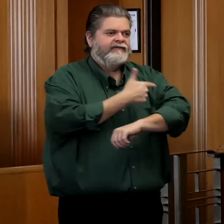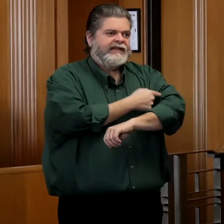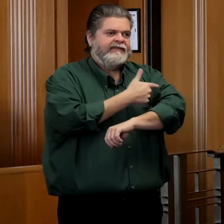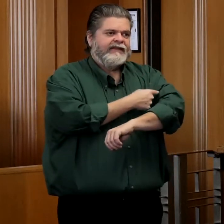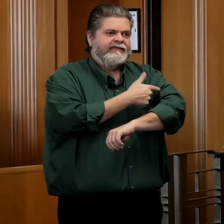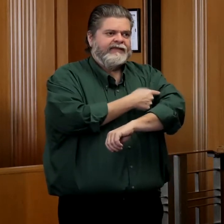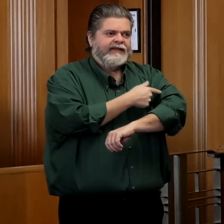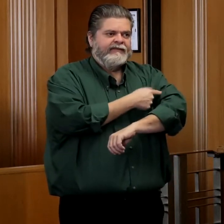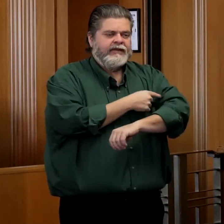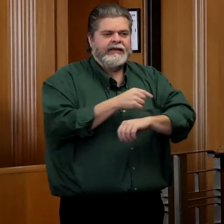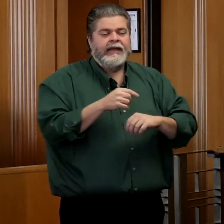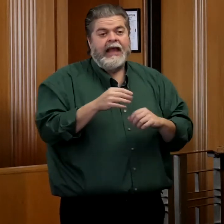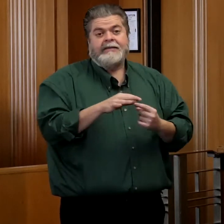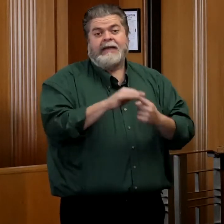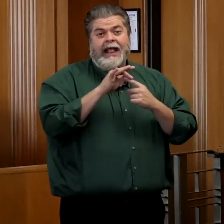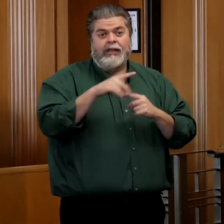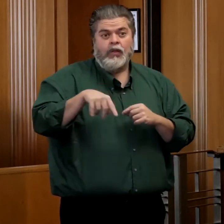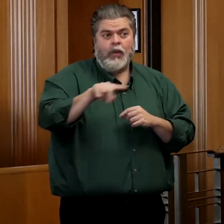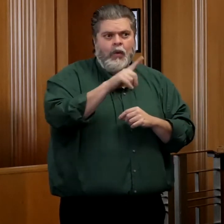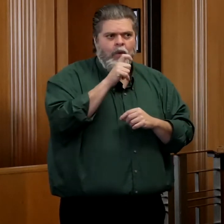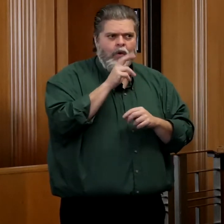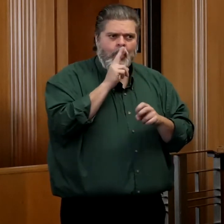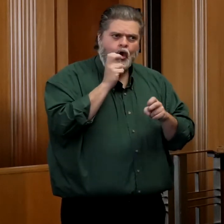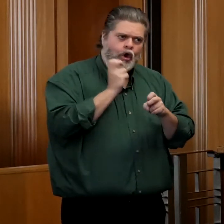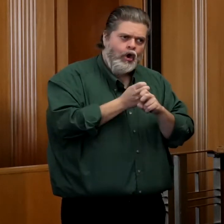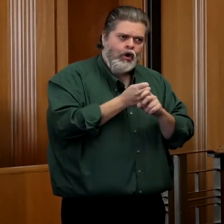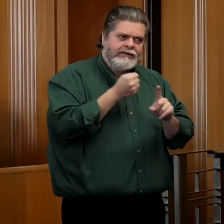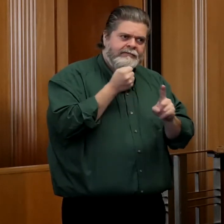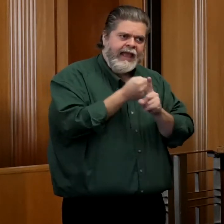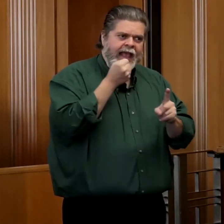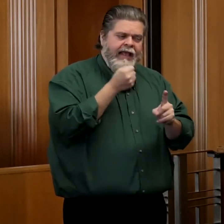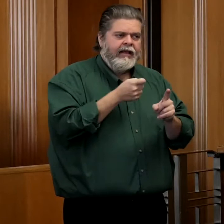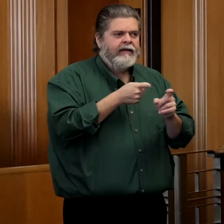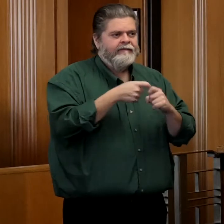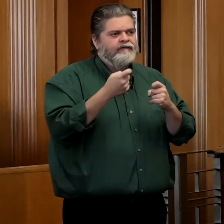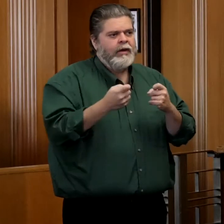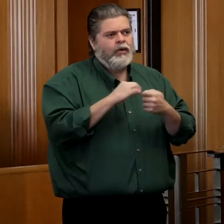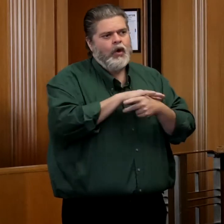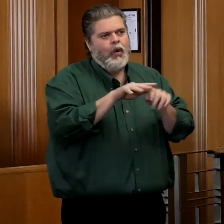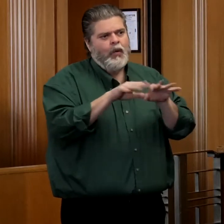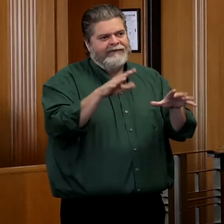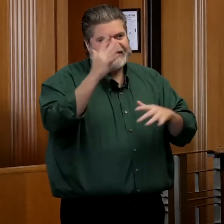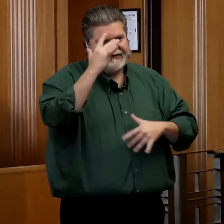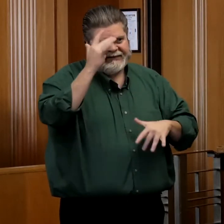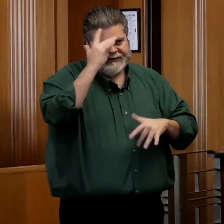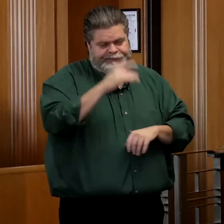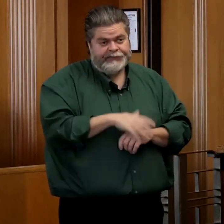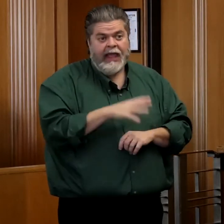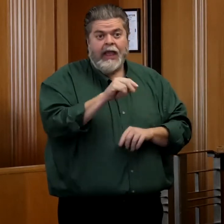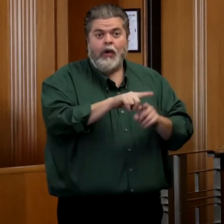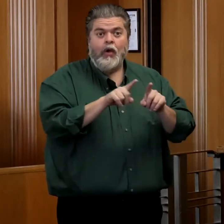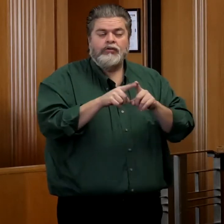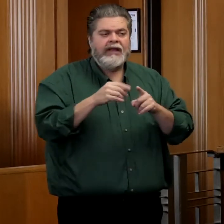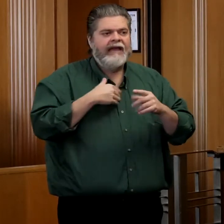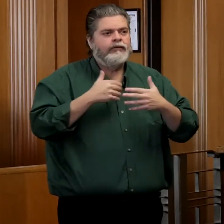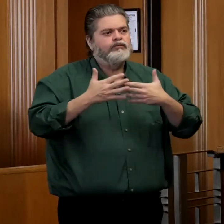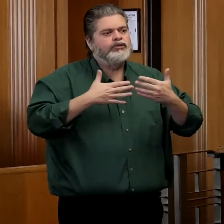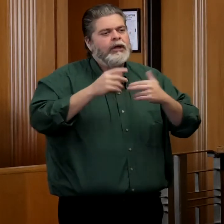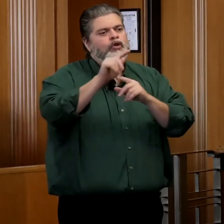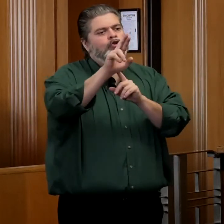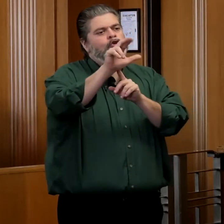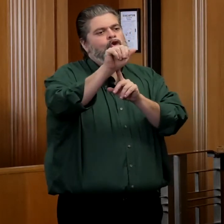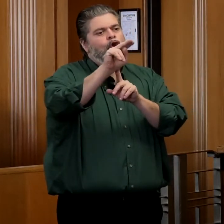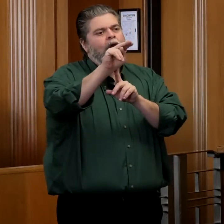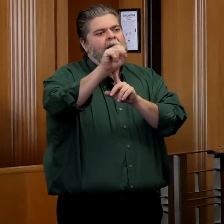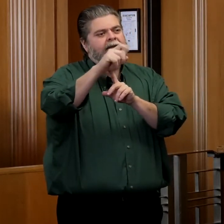populations, especially those who've been hardest hit. with the COVID virus, and then also promoting transparency, making sure that all the